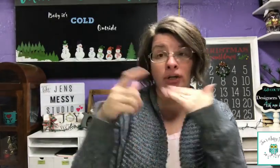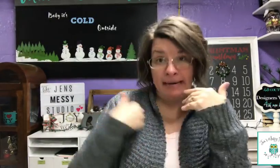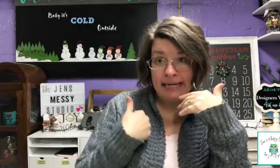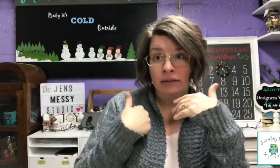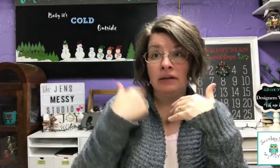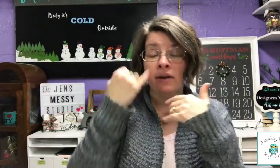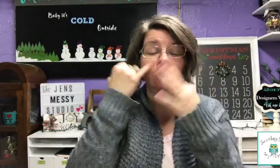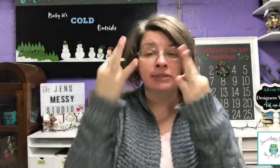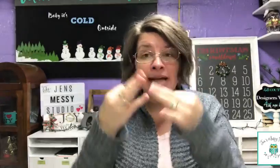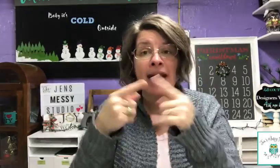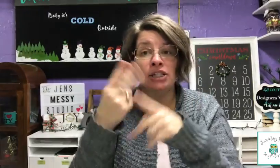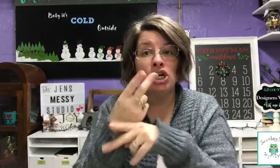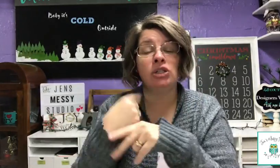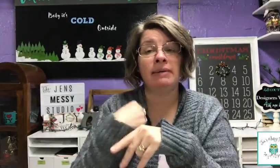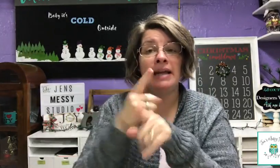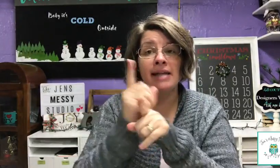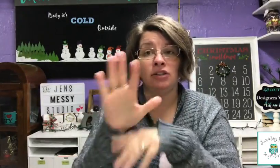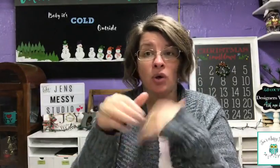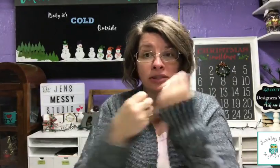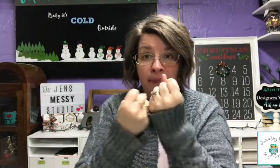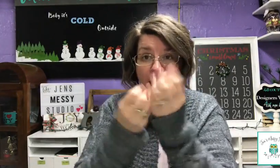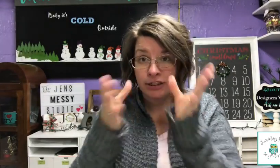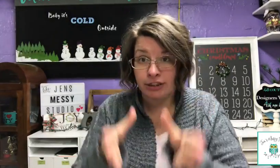Under me, if you decide to use me as a good supporter,